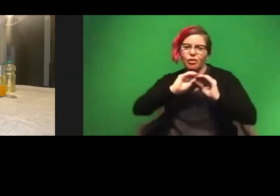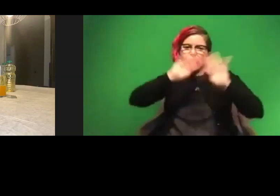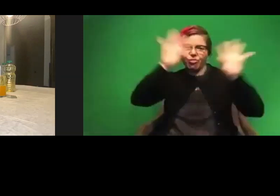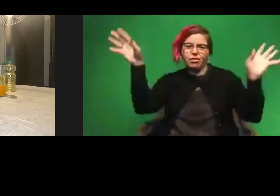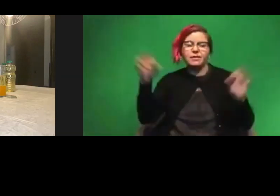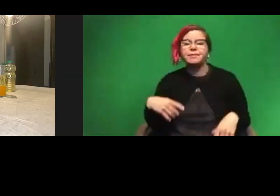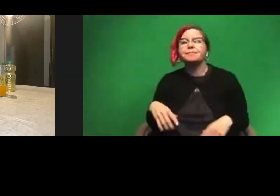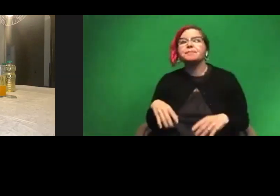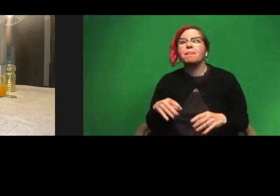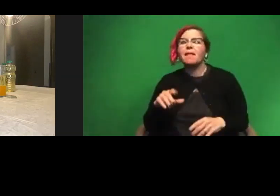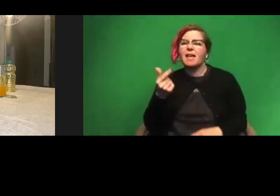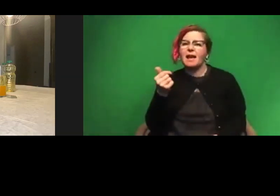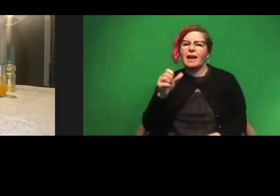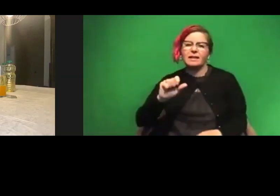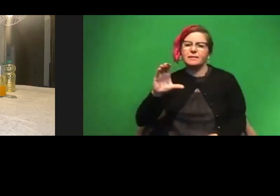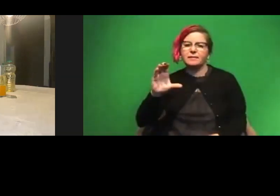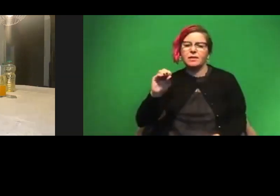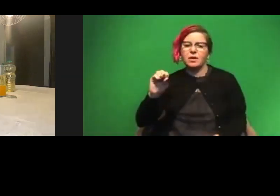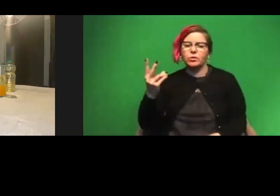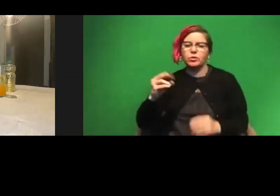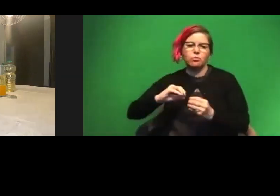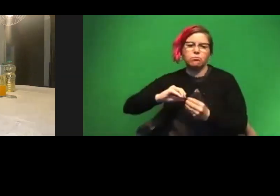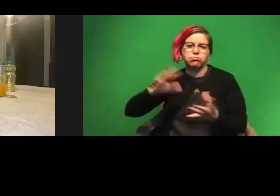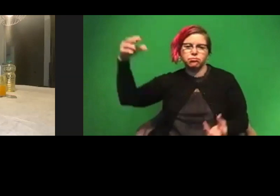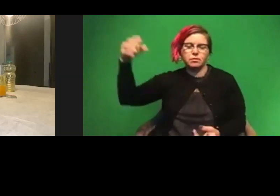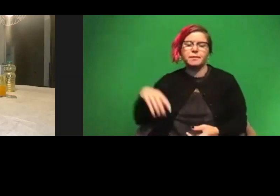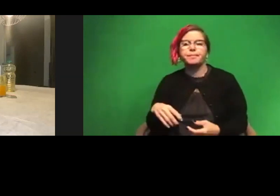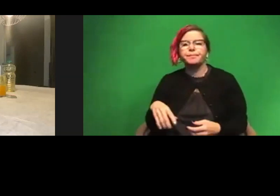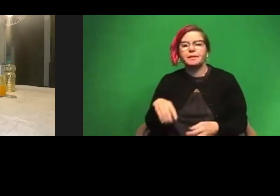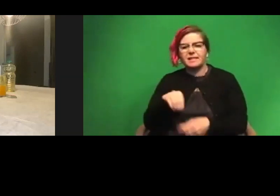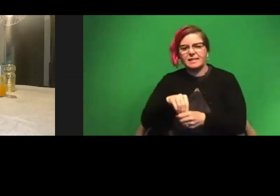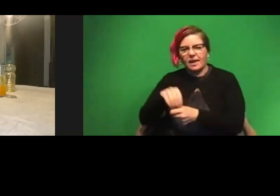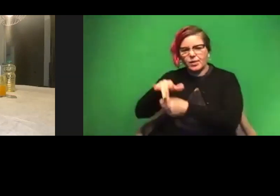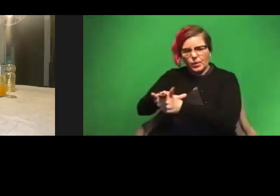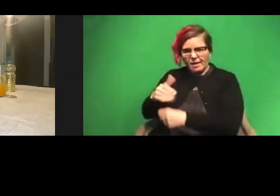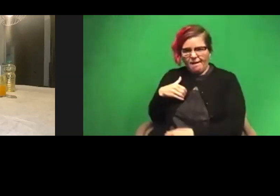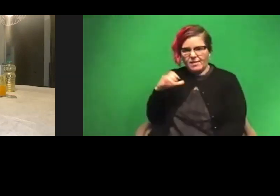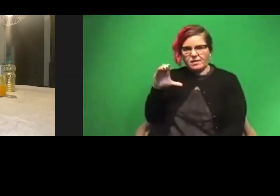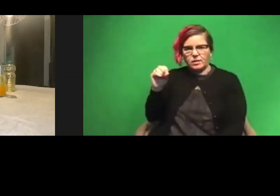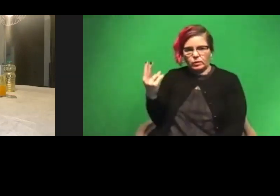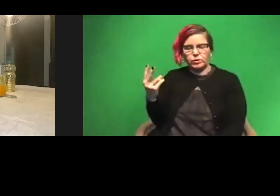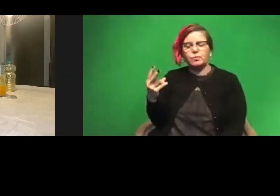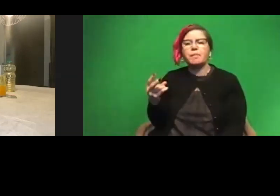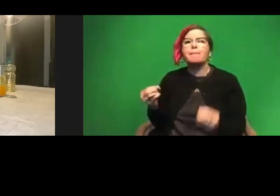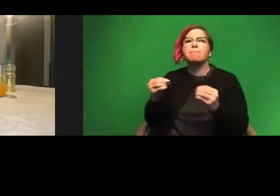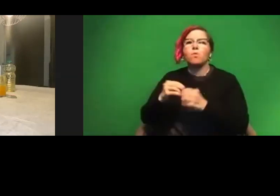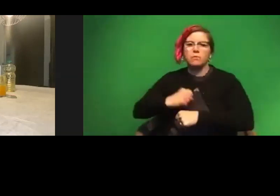or that carbon dioxide that you would find inside of the soda or whatever else, but in a more explosive way.